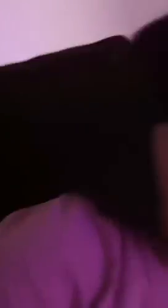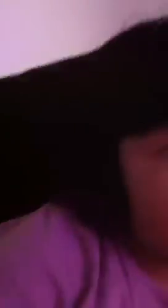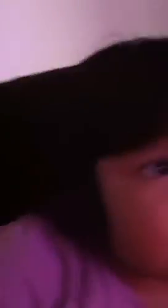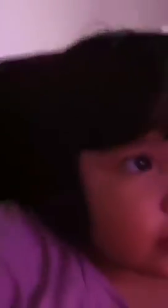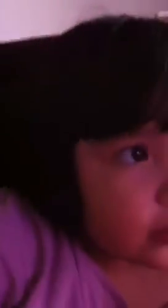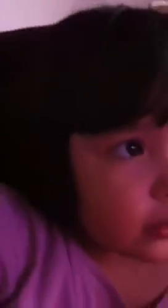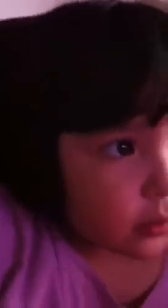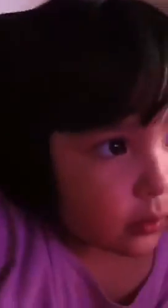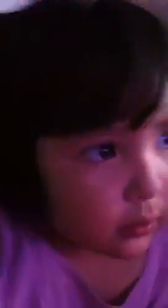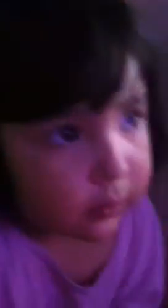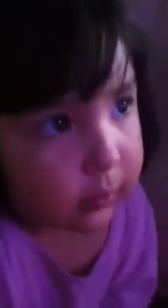lot, but it's okay, hello.